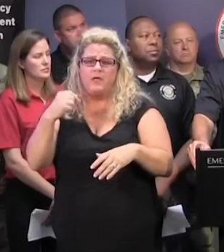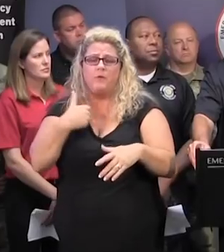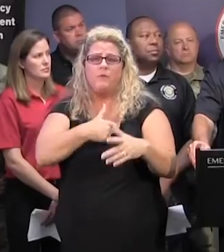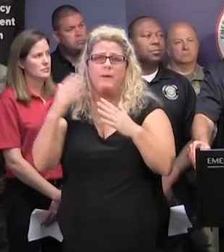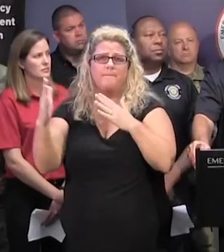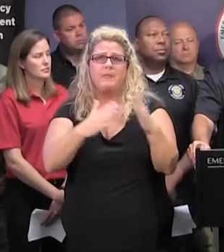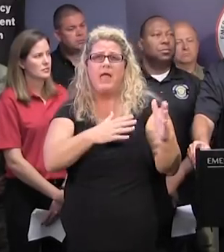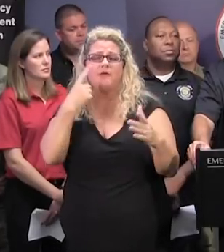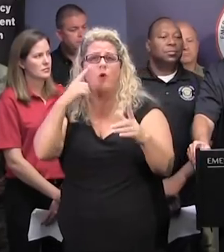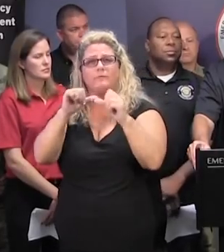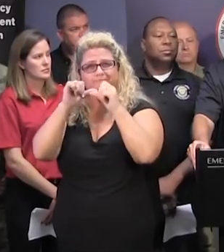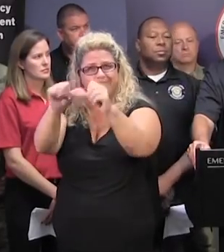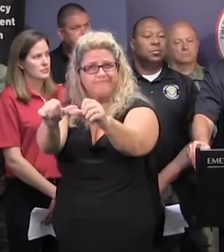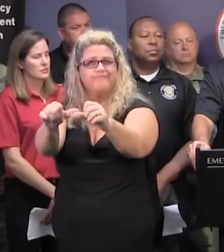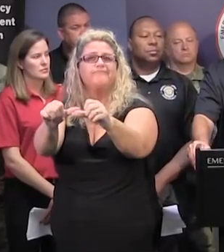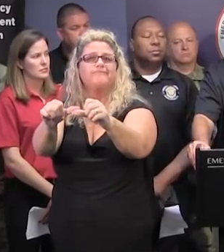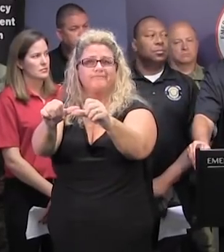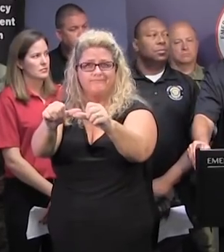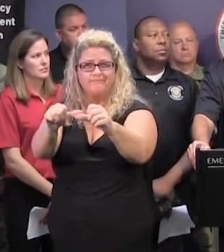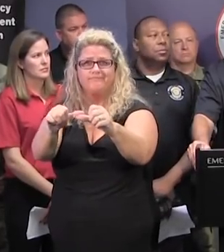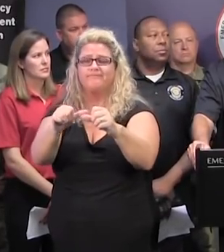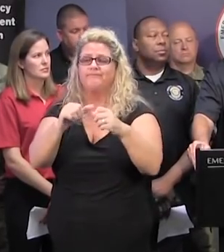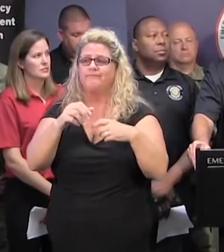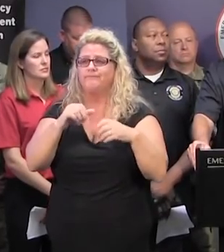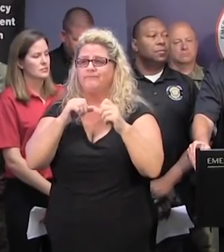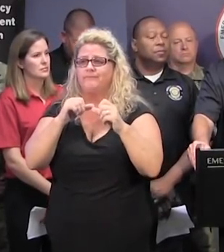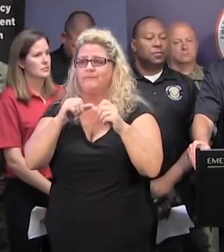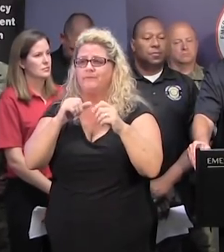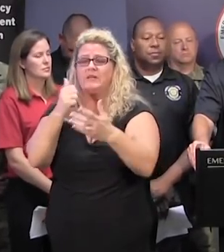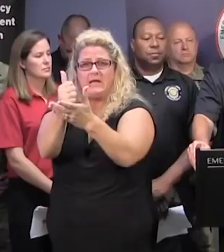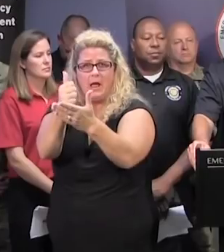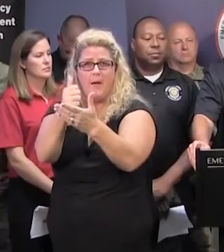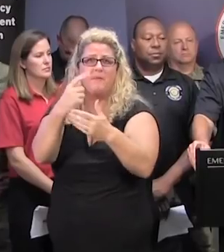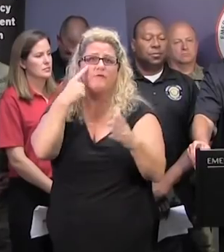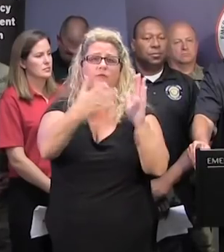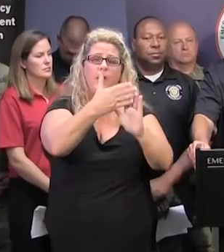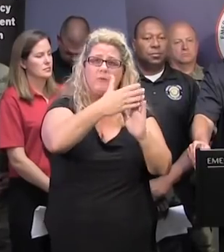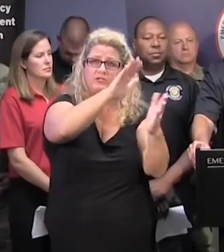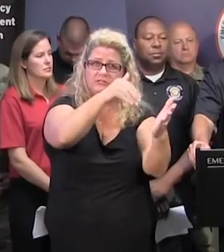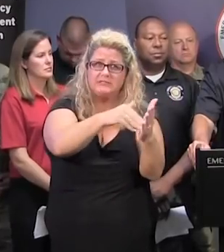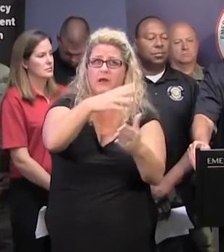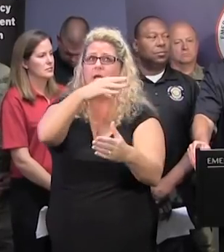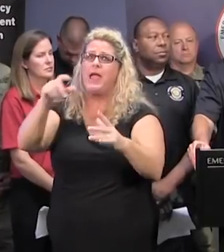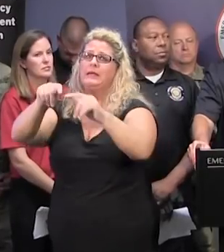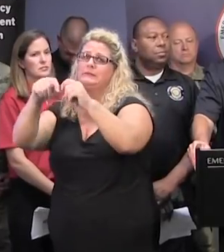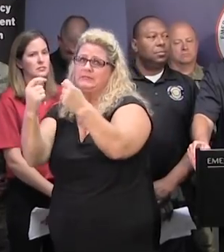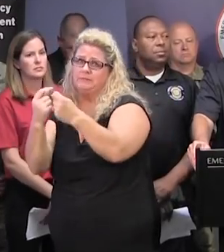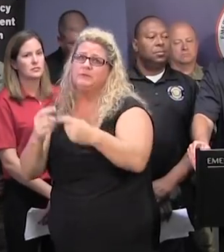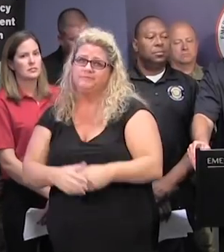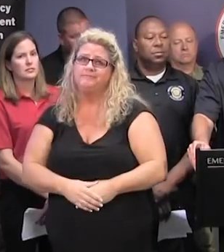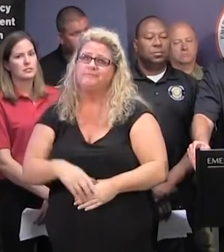sustainment operations for both emergency operation centers and teams because this is going to be a long